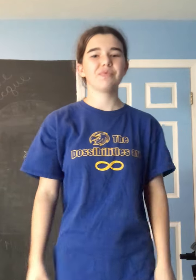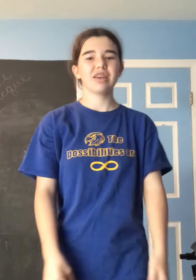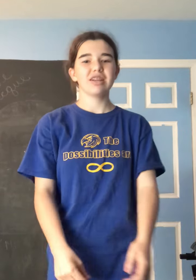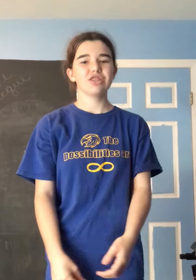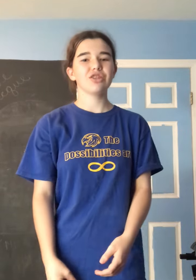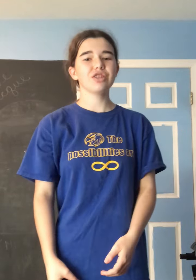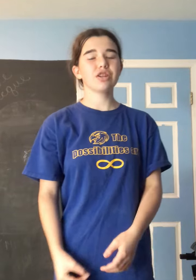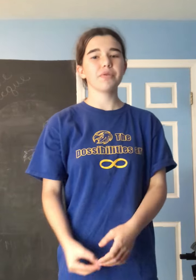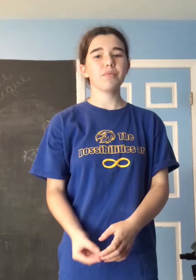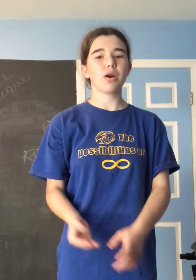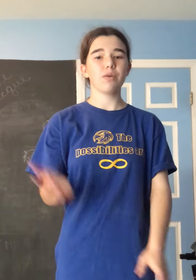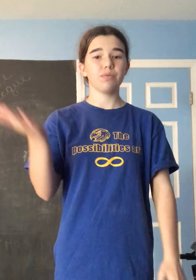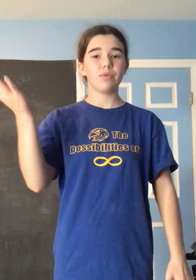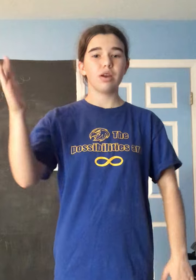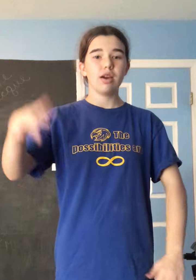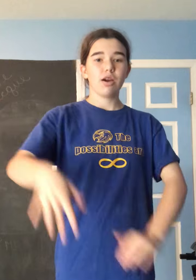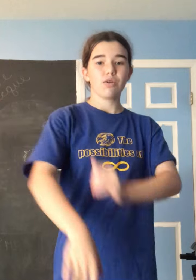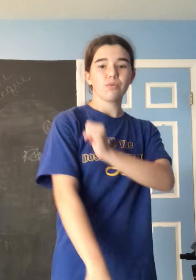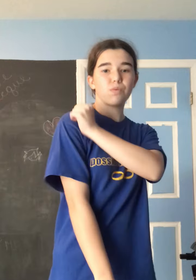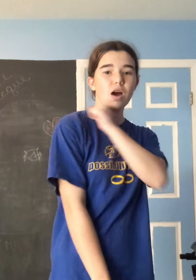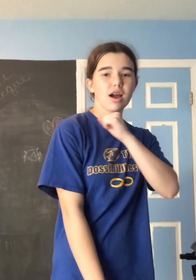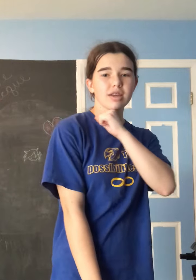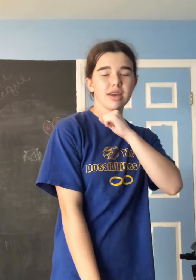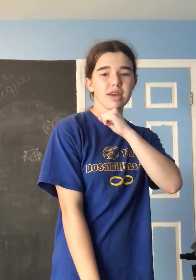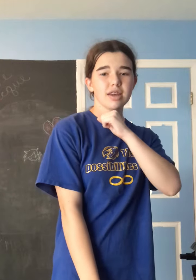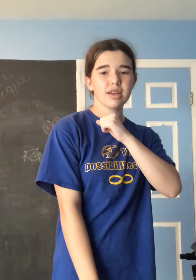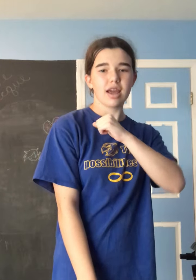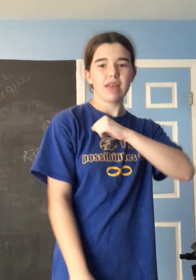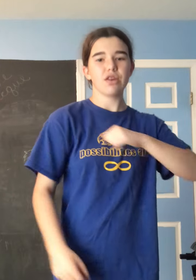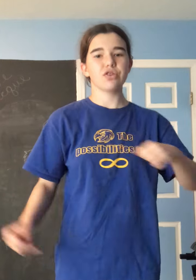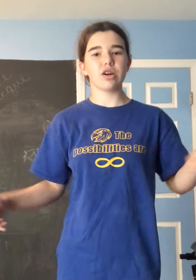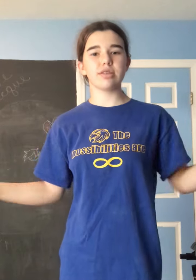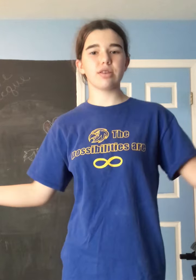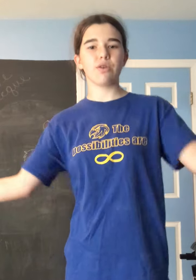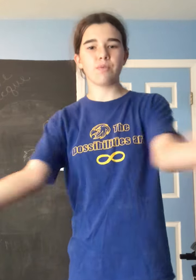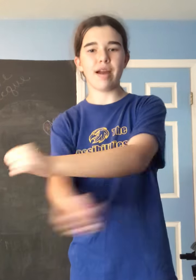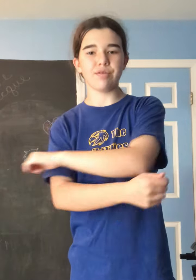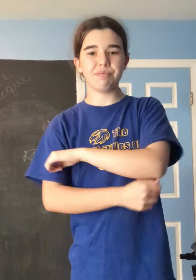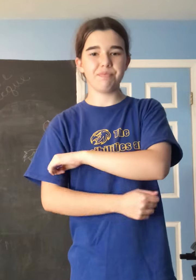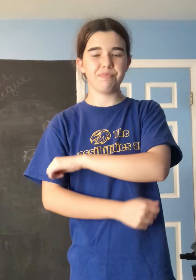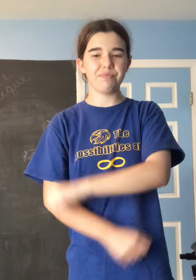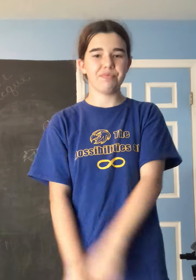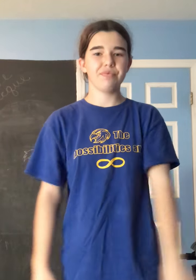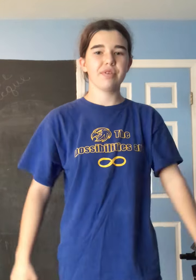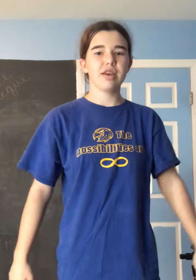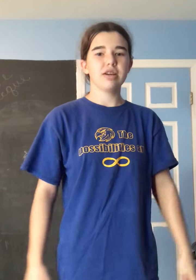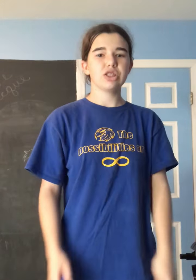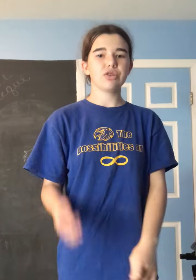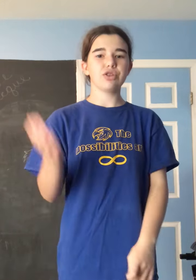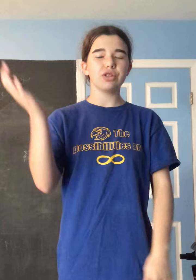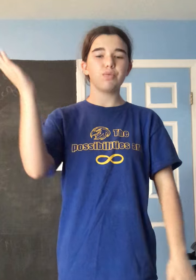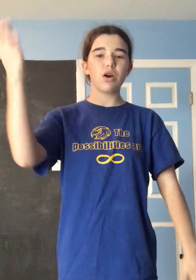So you just start with a whoa, rocking, and then you toss around. So you just whoa,